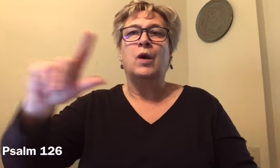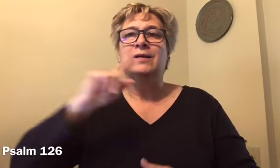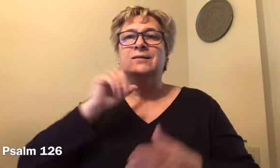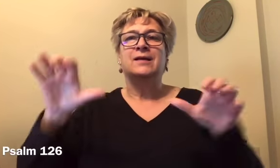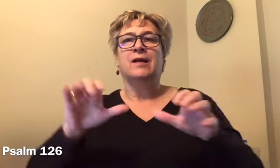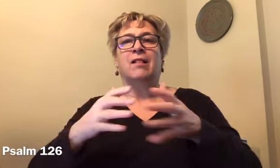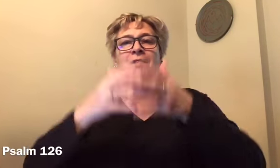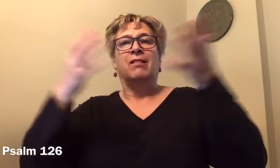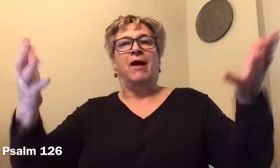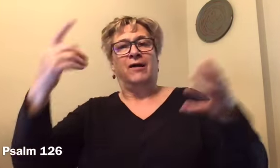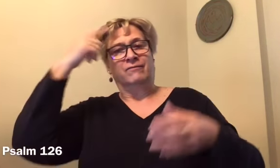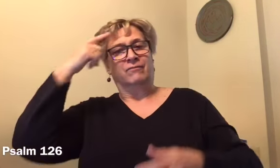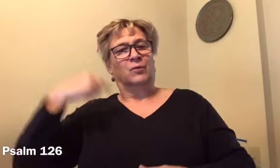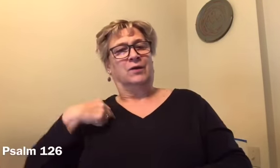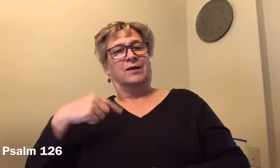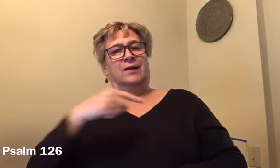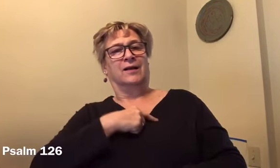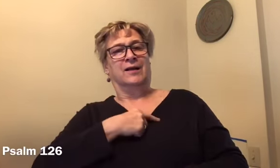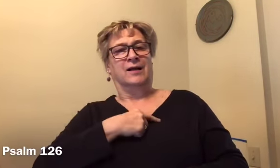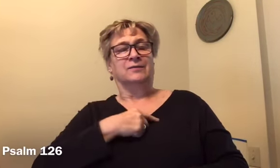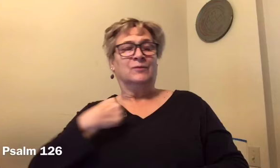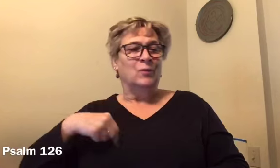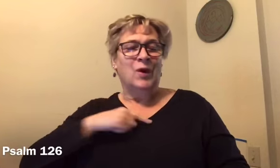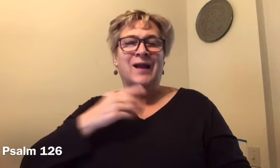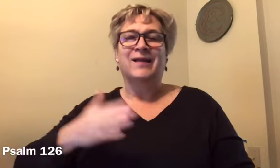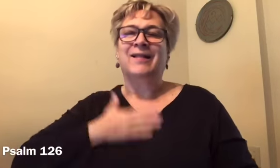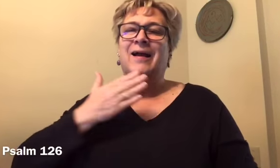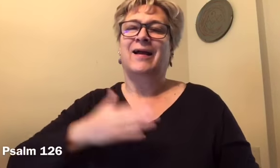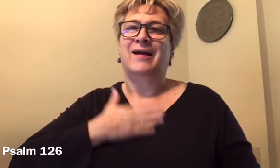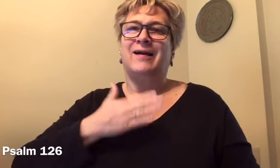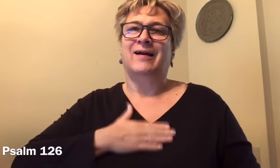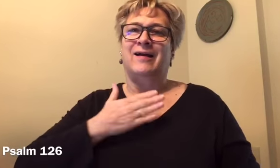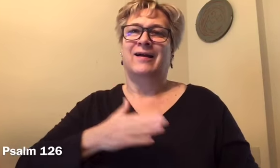things for us. We are glad indeed.